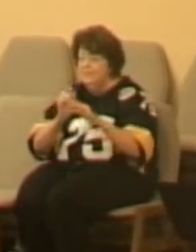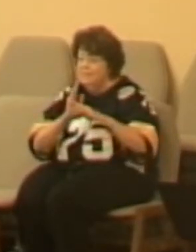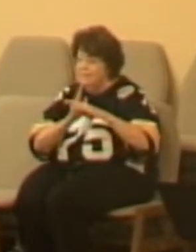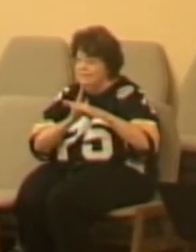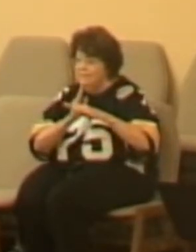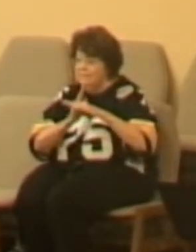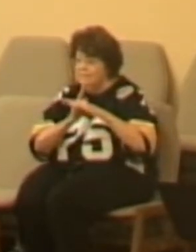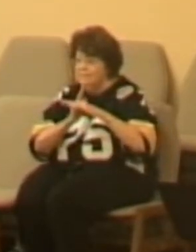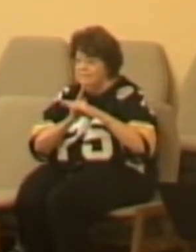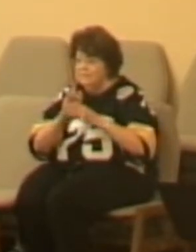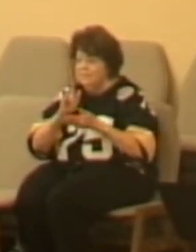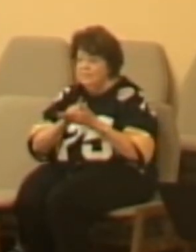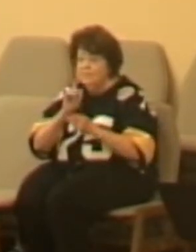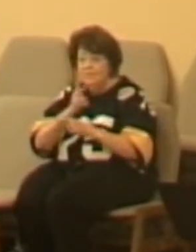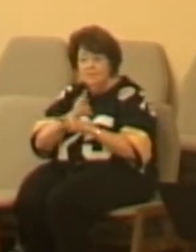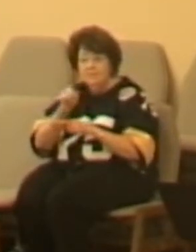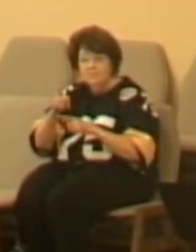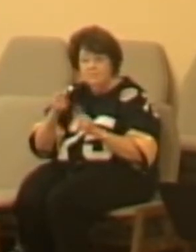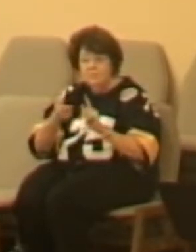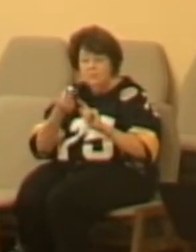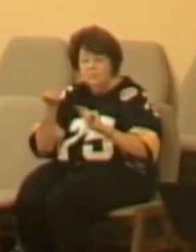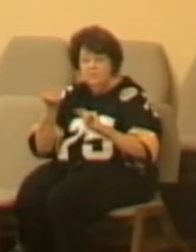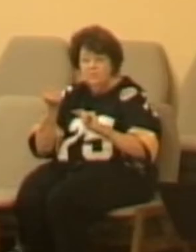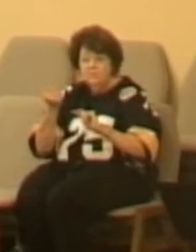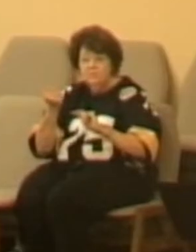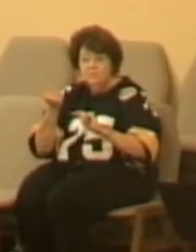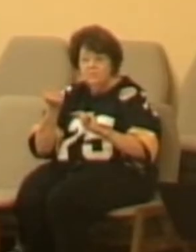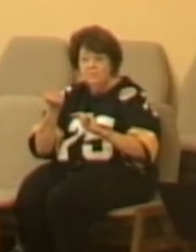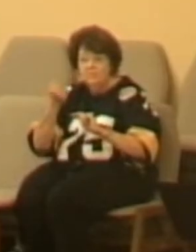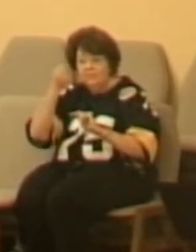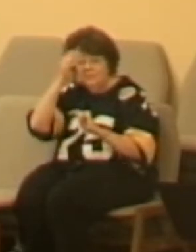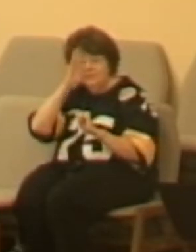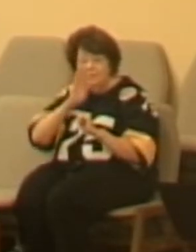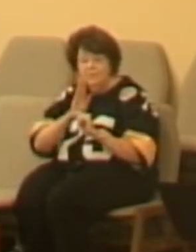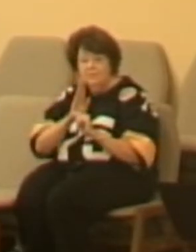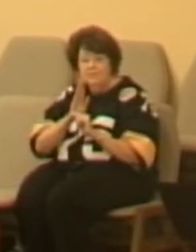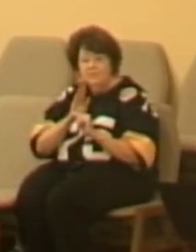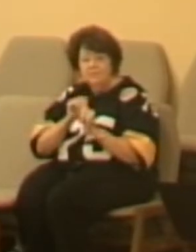Is it safe to say that it's been a tumultuous couple days for America?